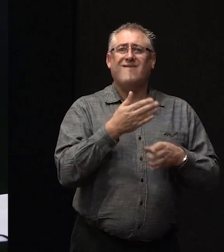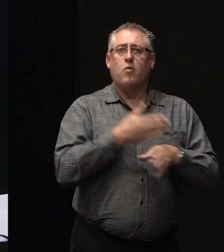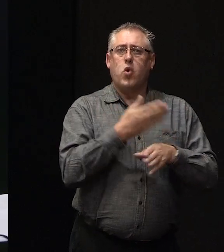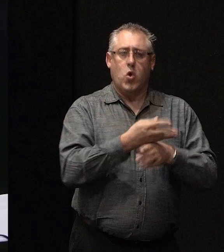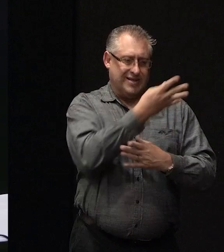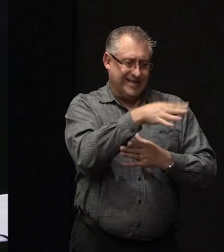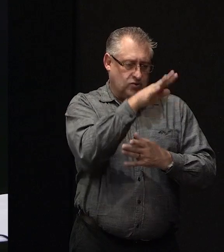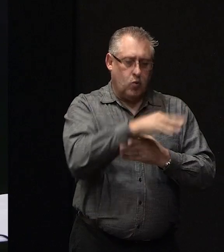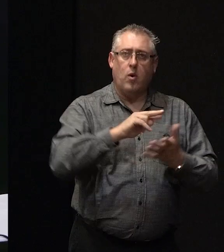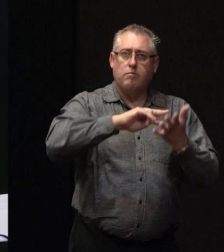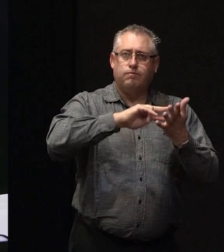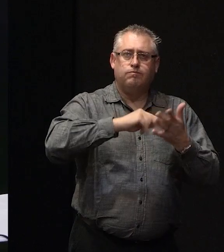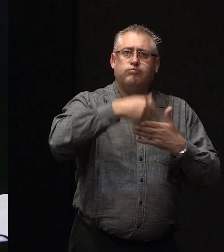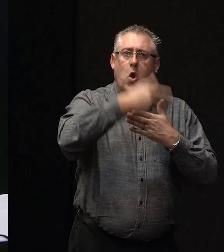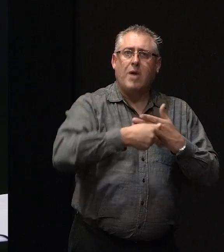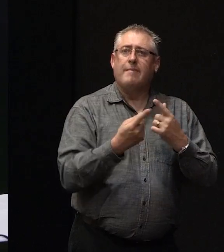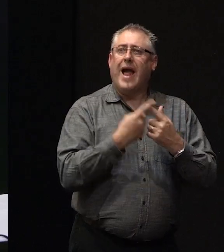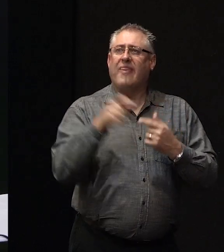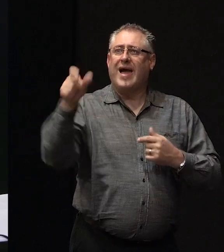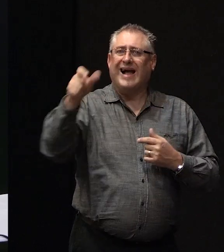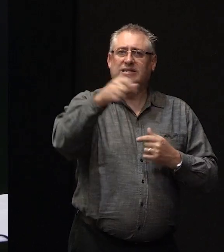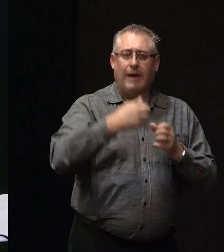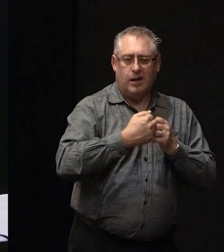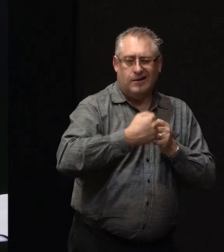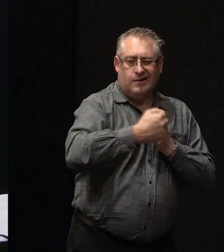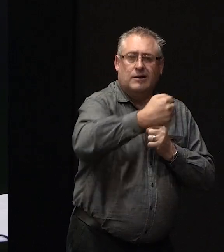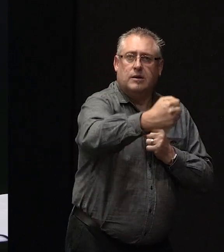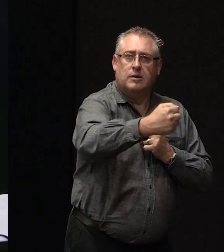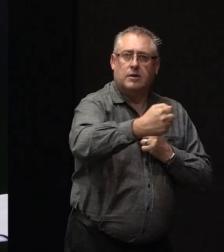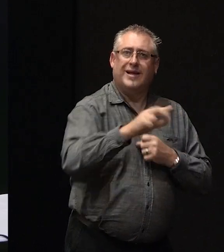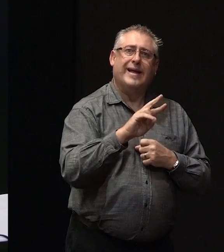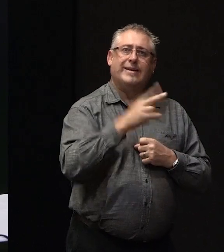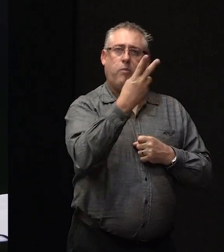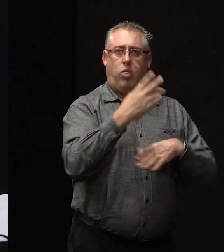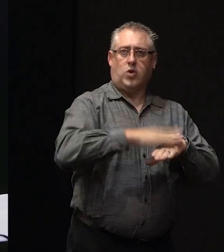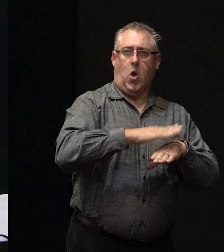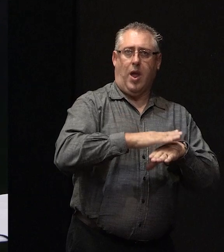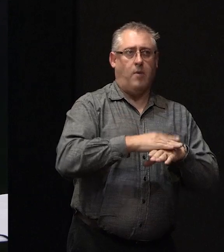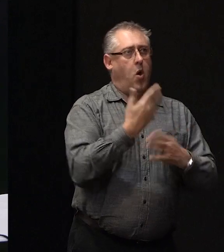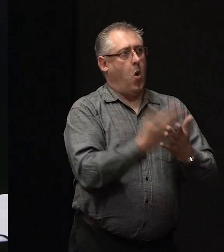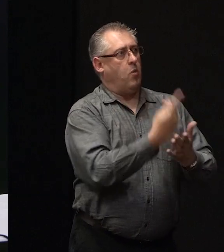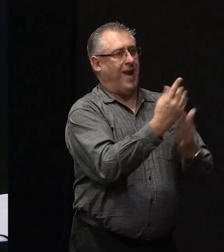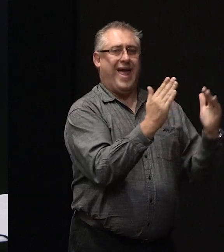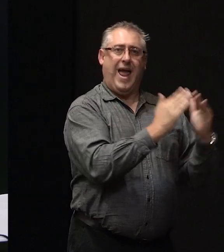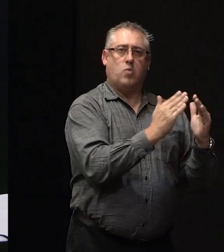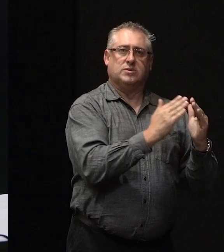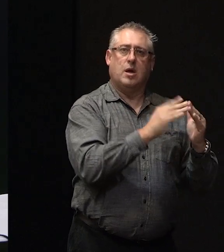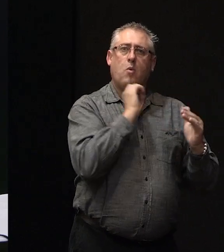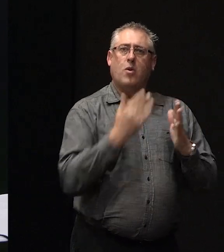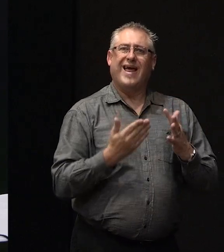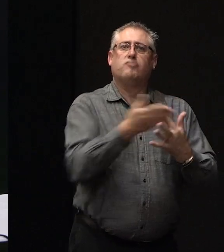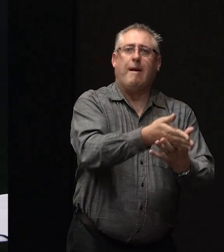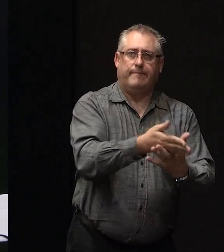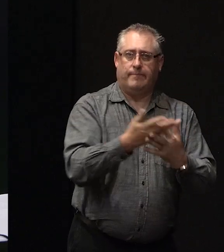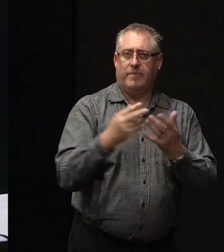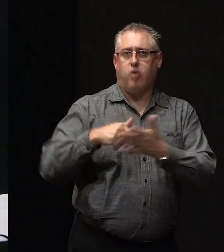or programmed with other customers as well to suddenly double the amount of time on one house would interrupt that program.